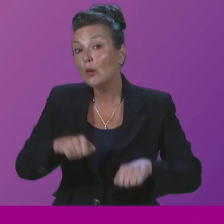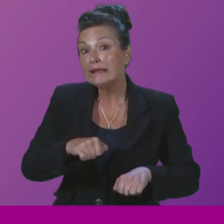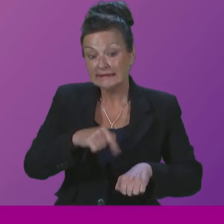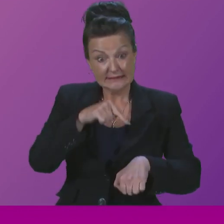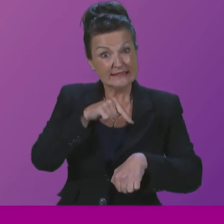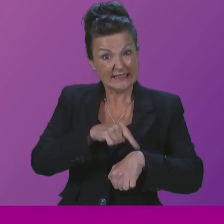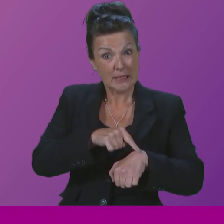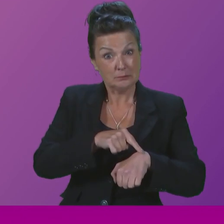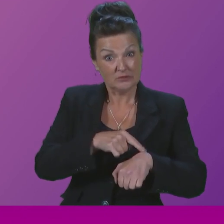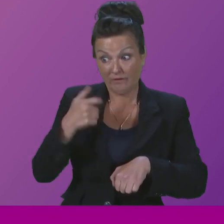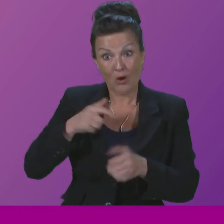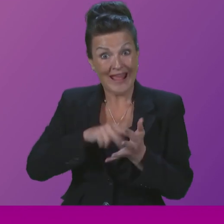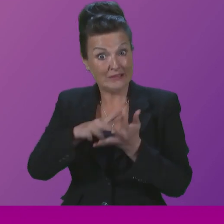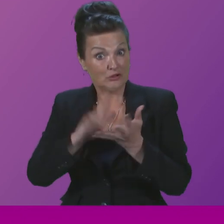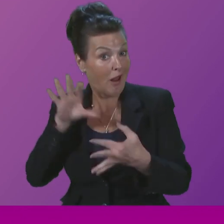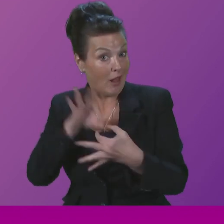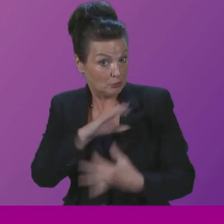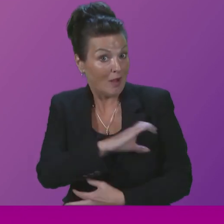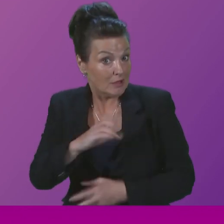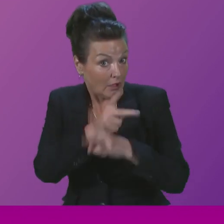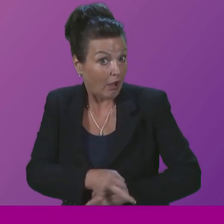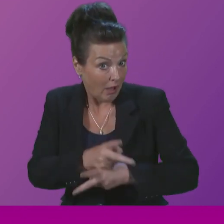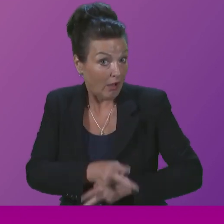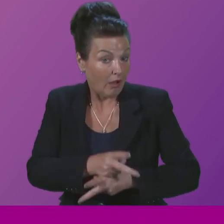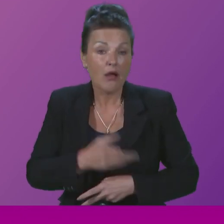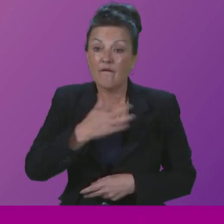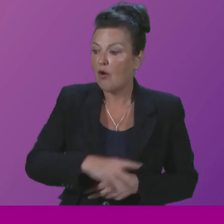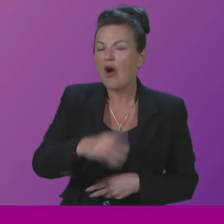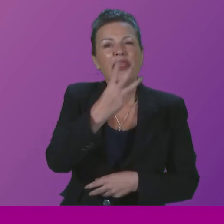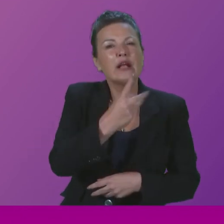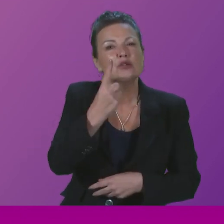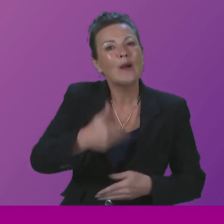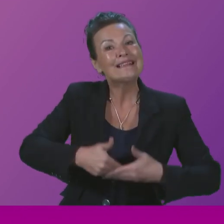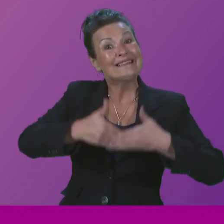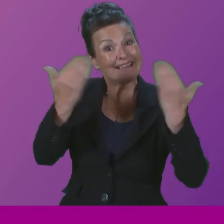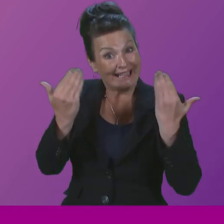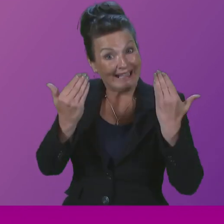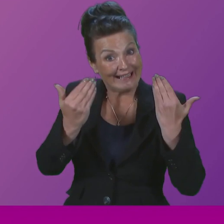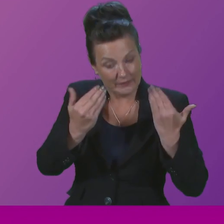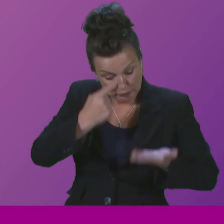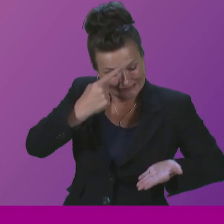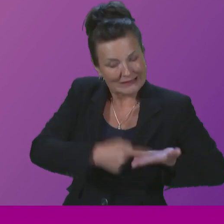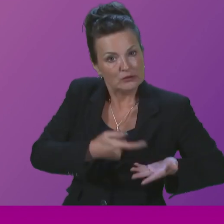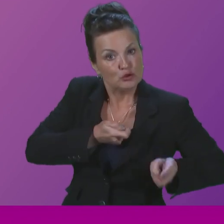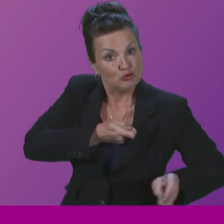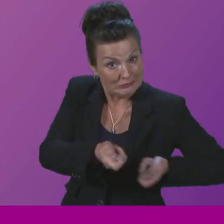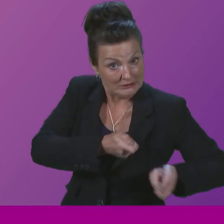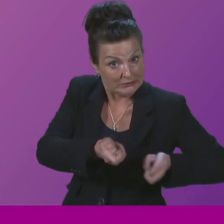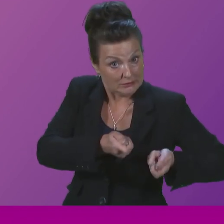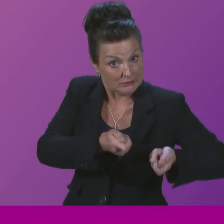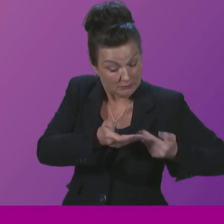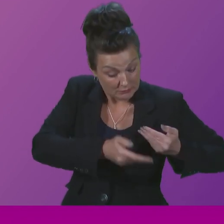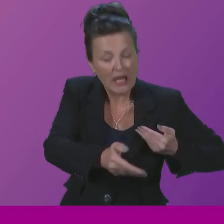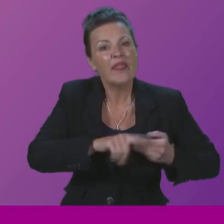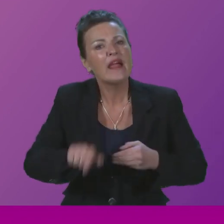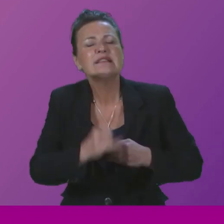on the NHS for cancer care for the 31-day decision to treat to first treatment and